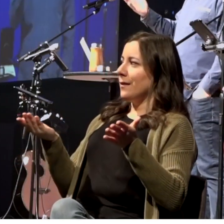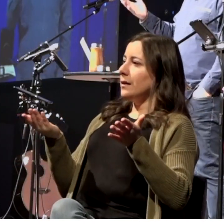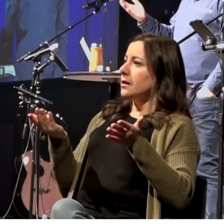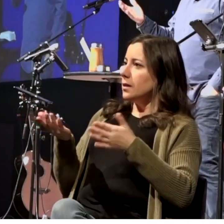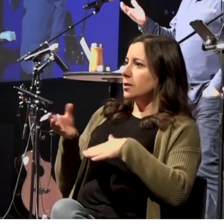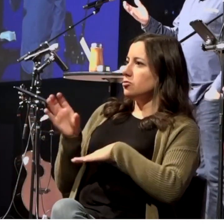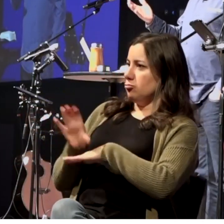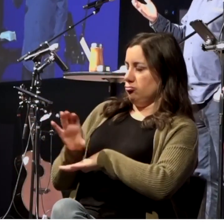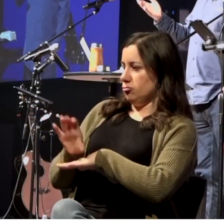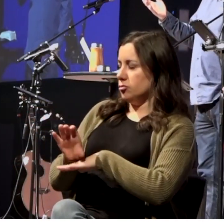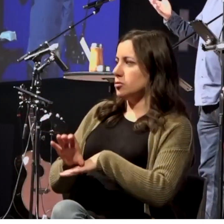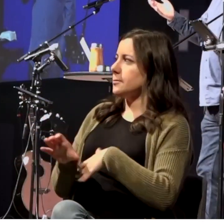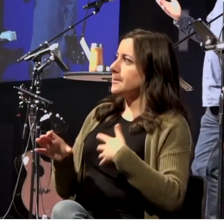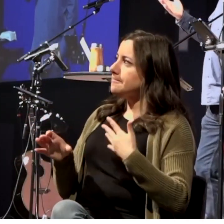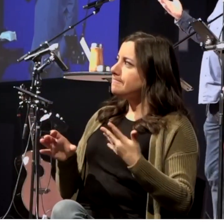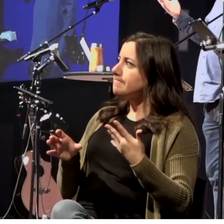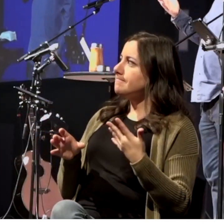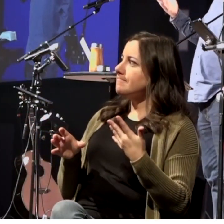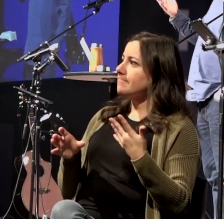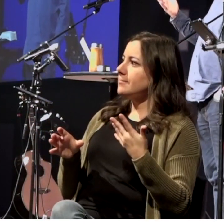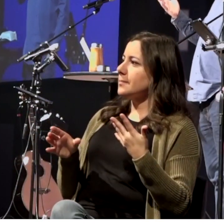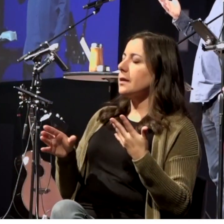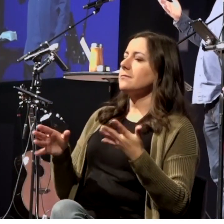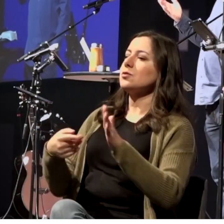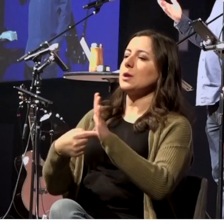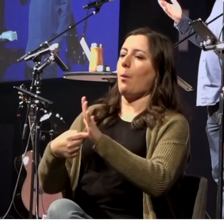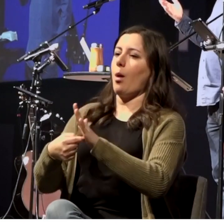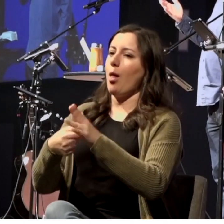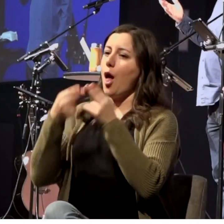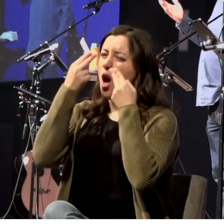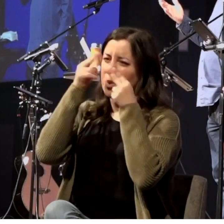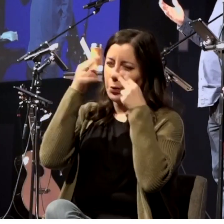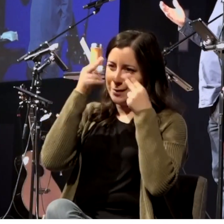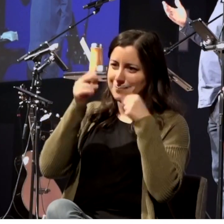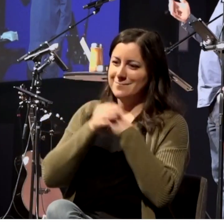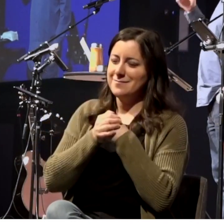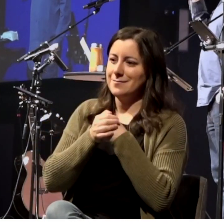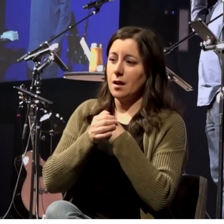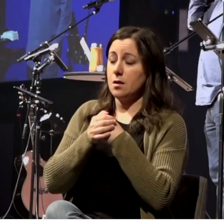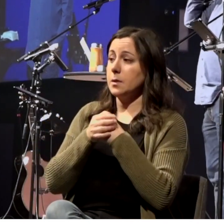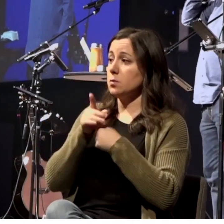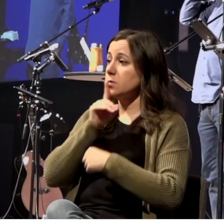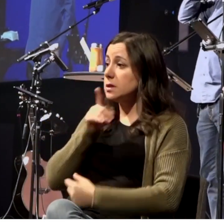you know, Halloween is horribly pagan. Pagan roots,